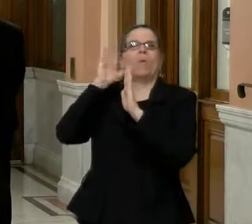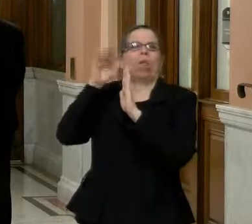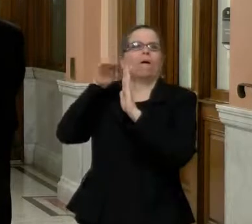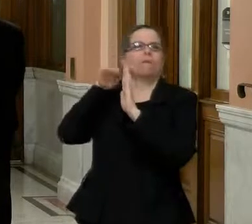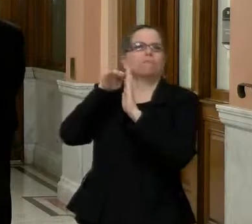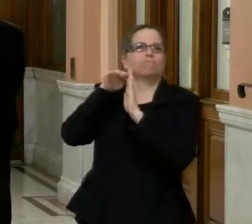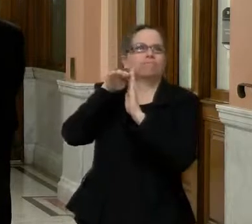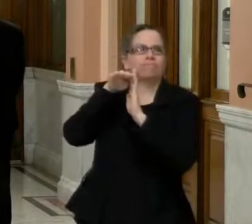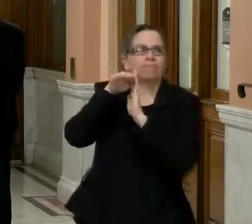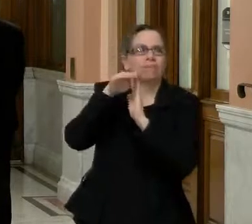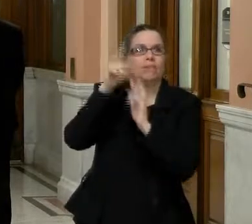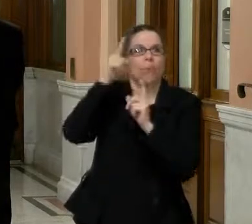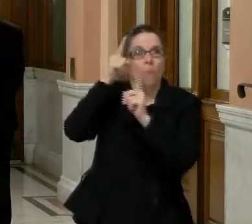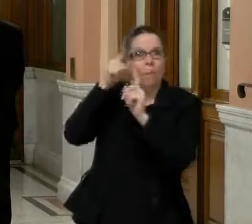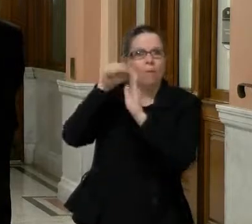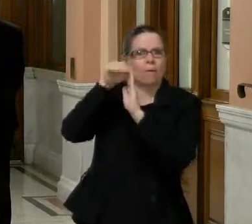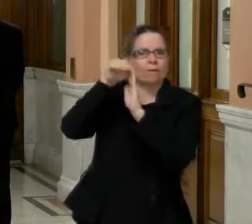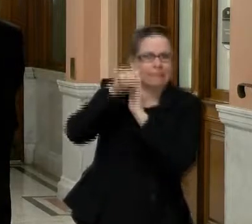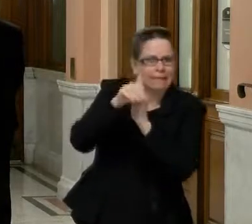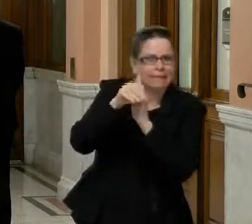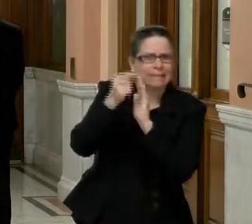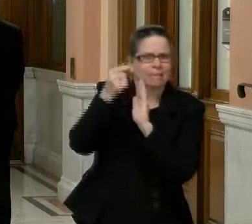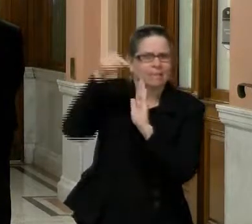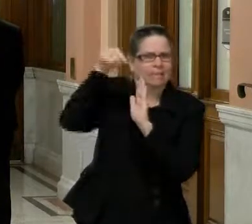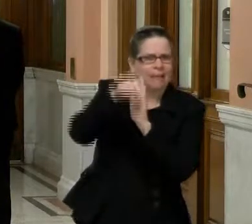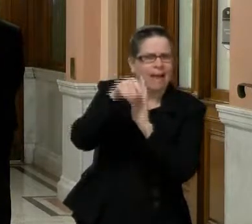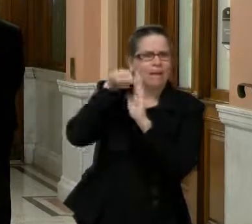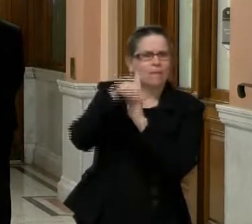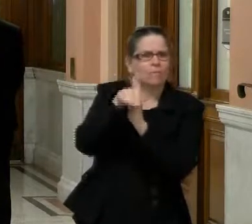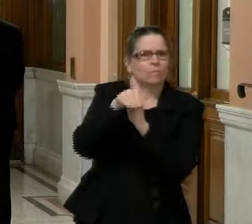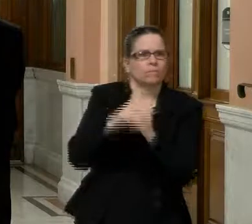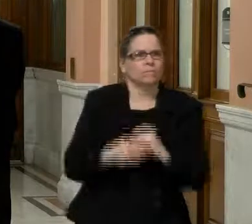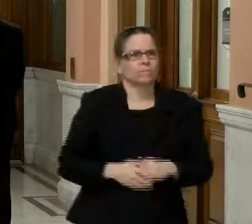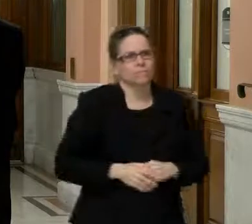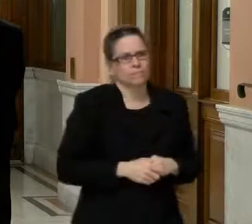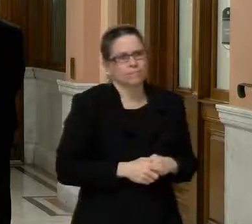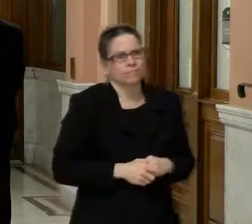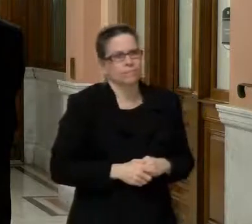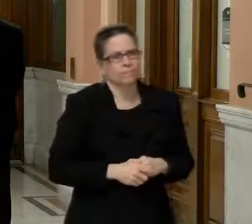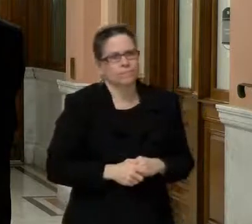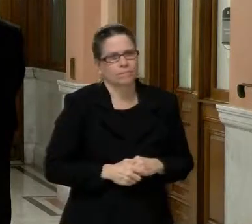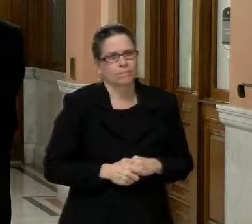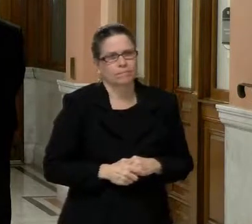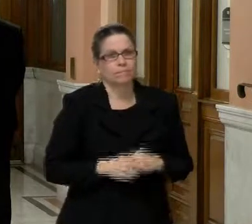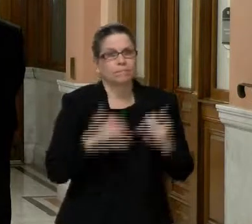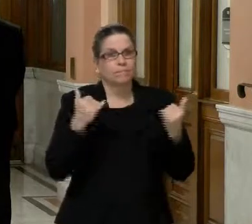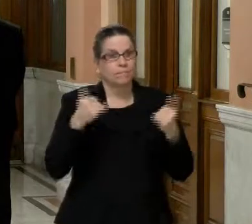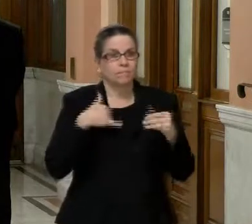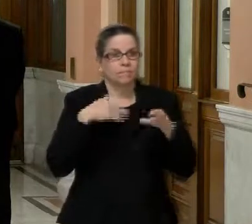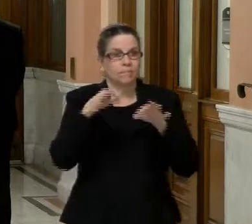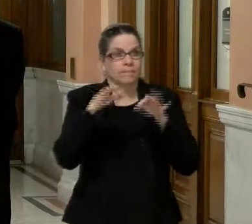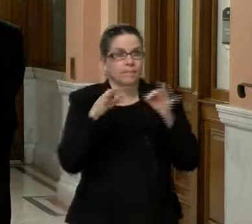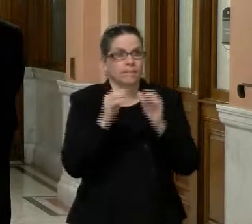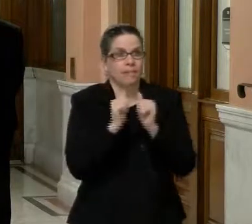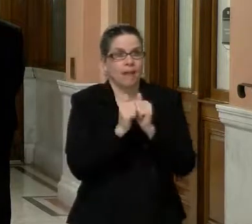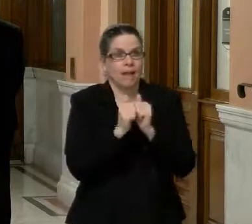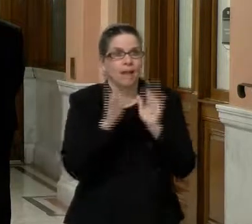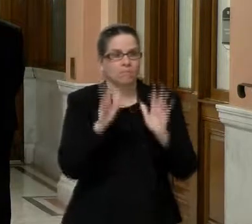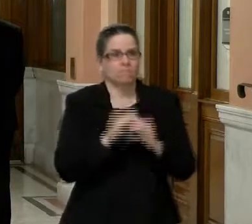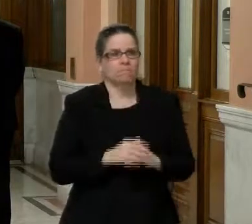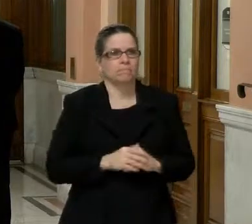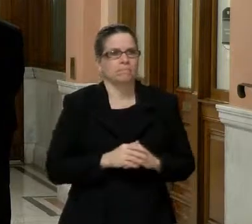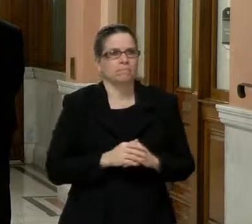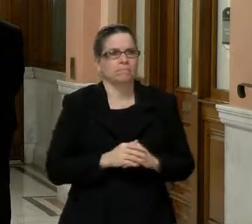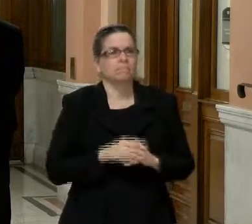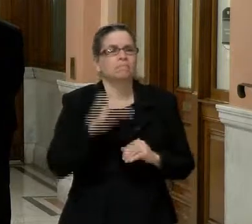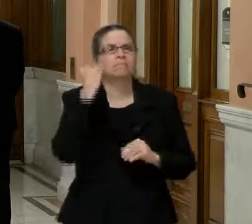Uh, we, I'll go into a little bit, um, the context in which we're going to be seeing whether that is true, uh, with